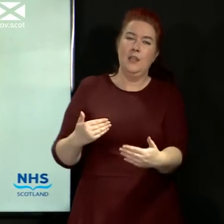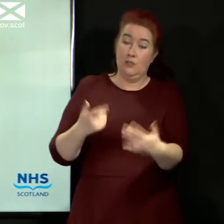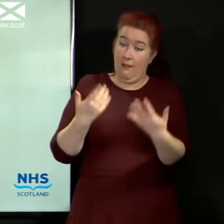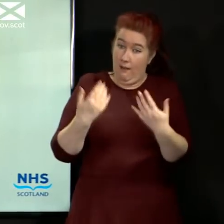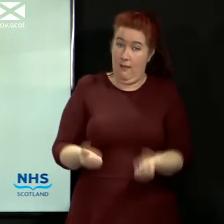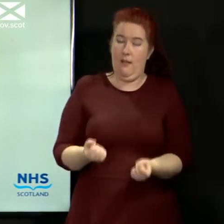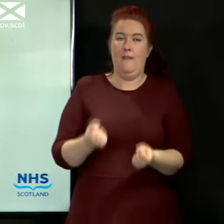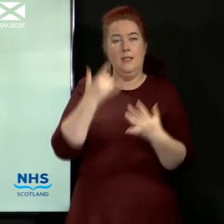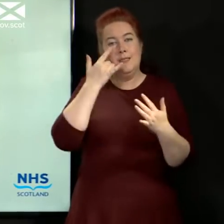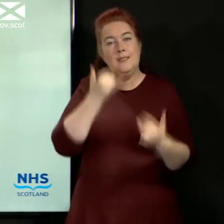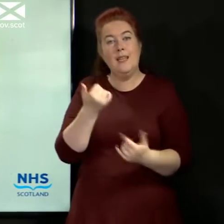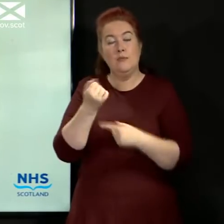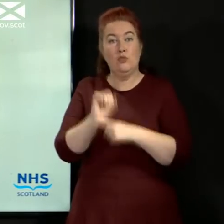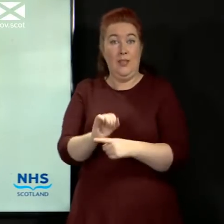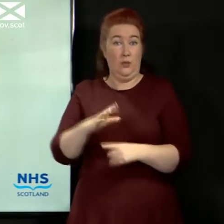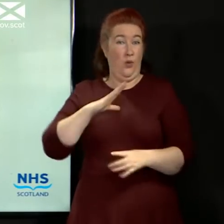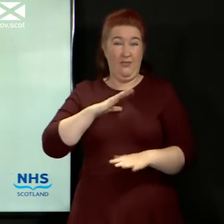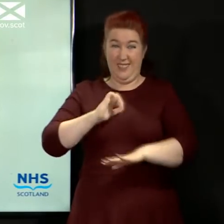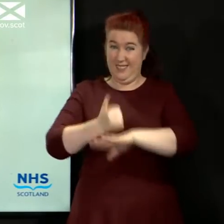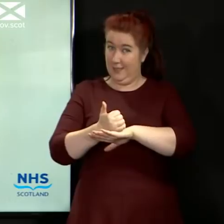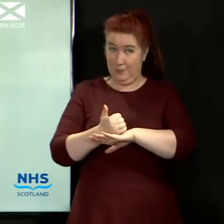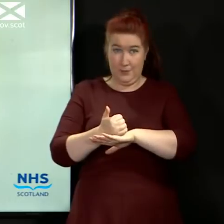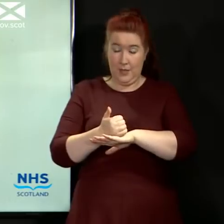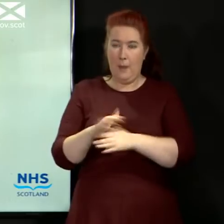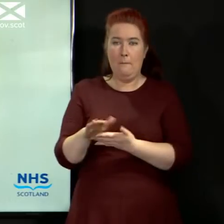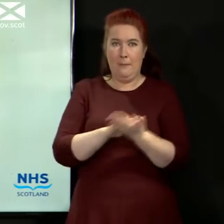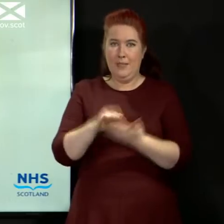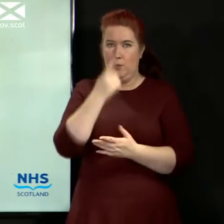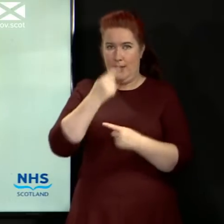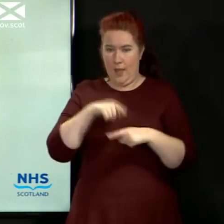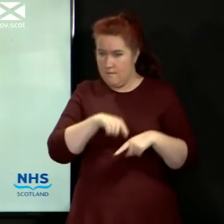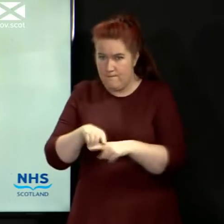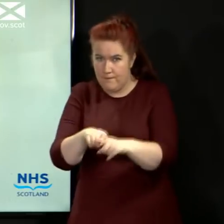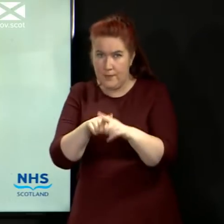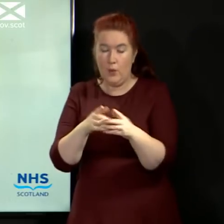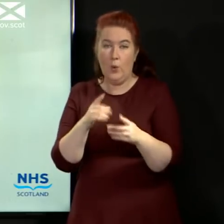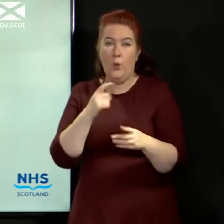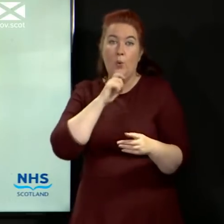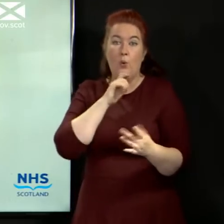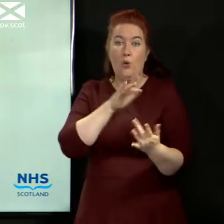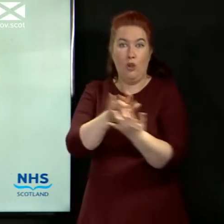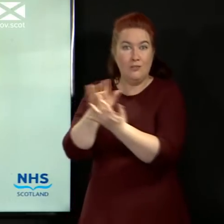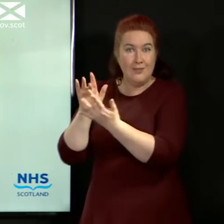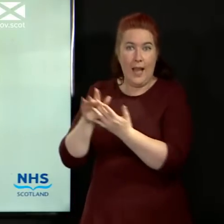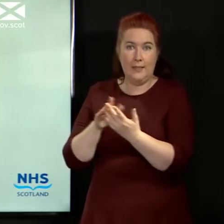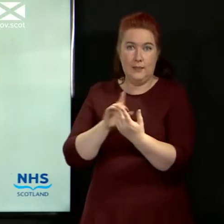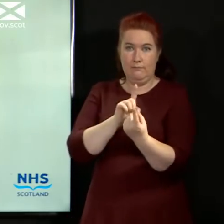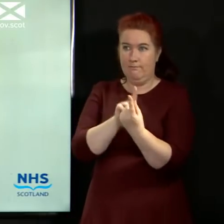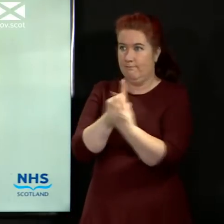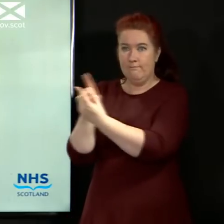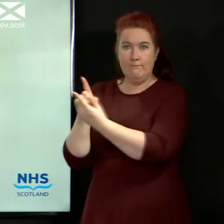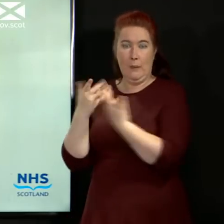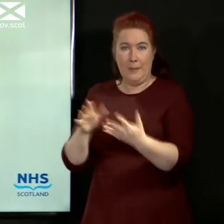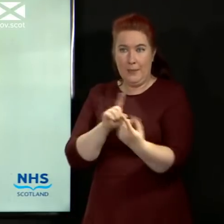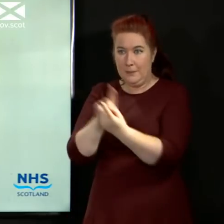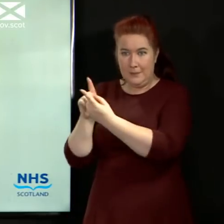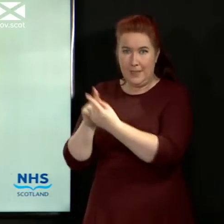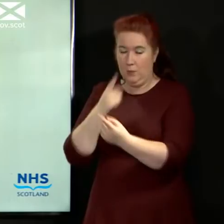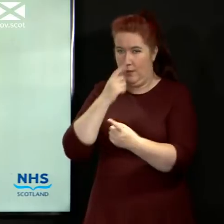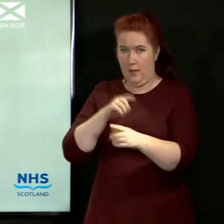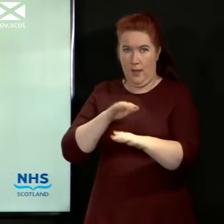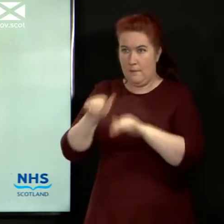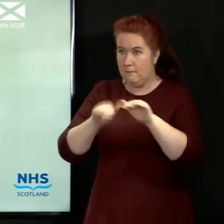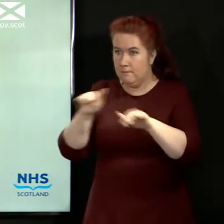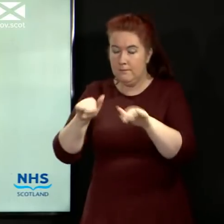protect system in place which means that we can chase down any contacts and make sure that we're following any